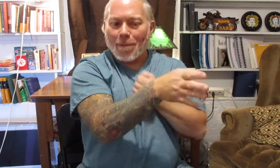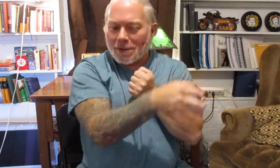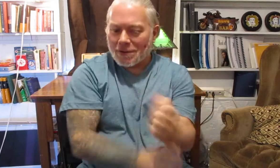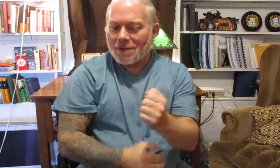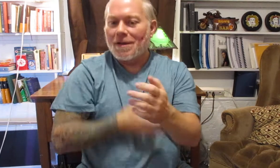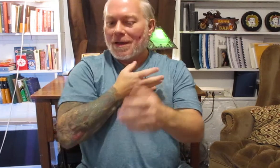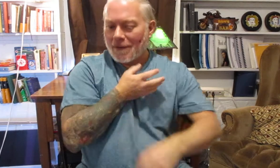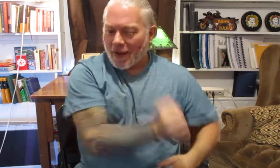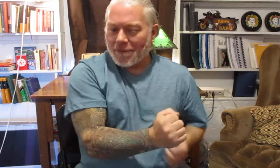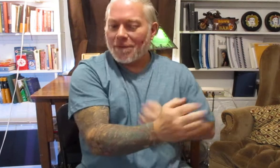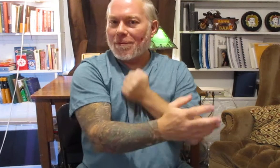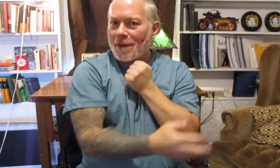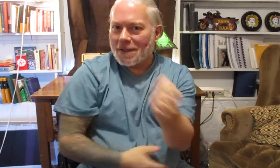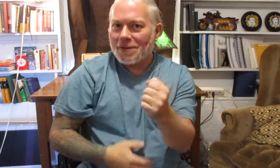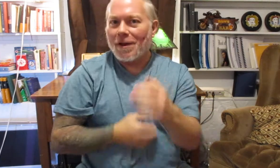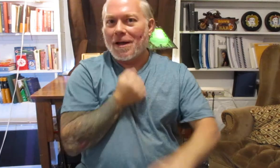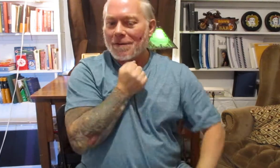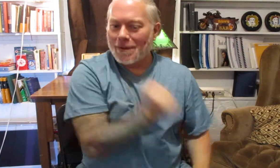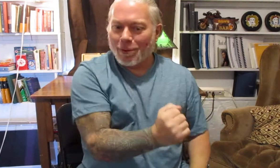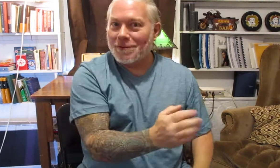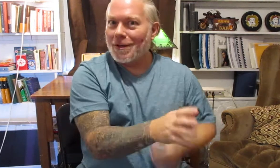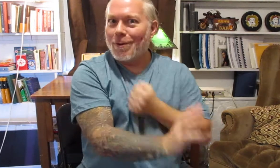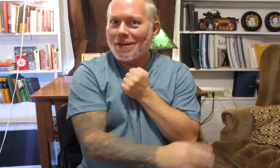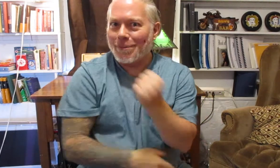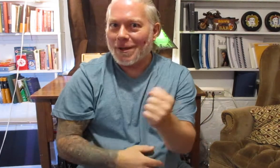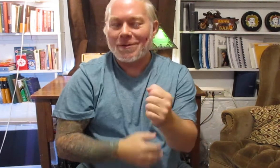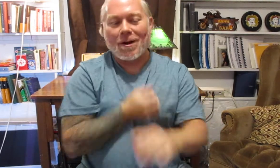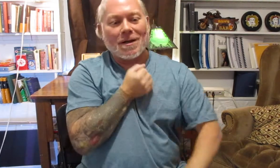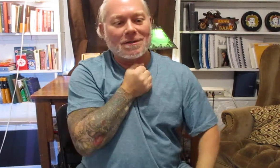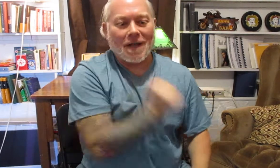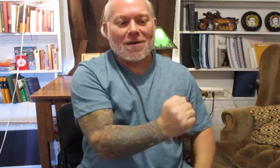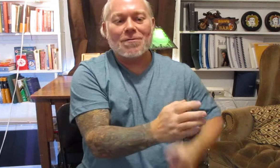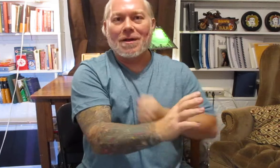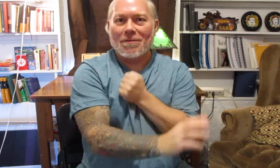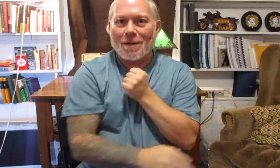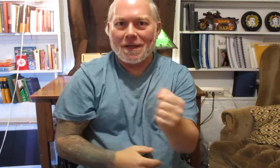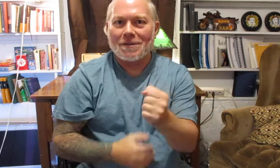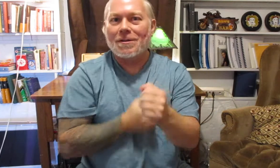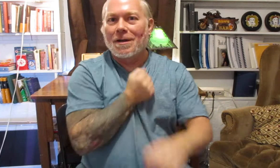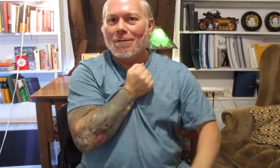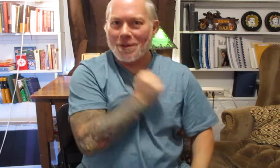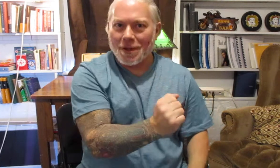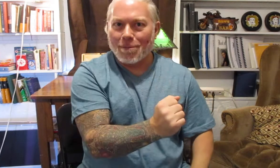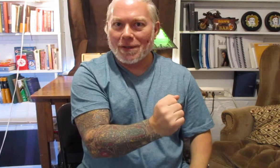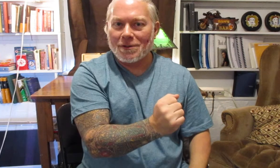punches in that three-inch or that Bruce Lee one-inch punch right is actually a three-inch Wing Chun punch